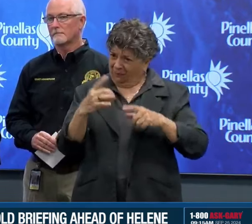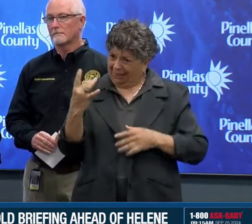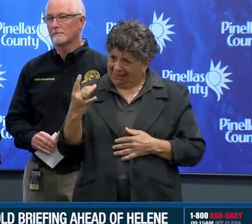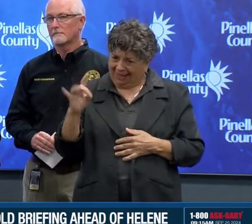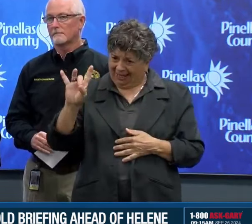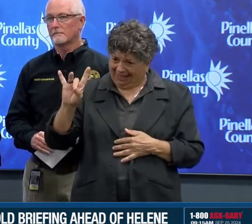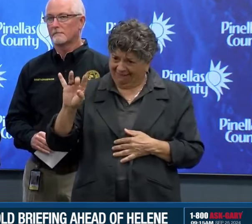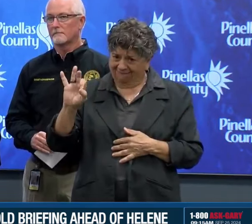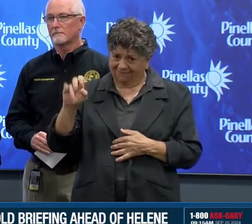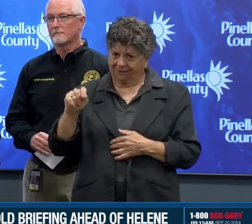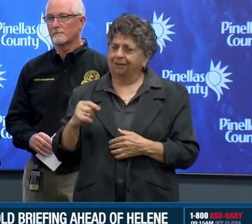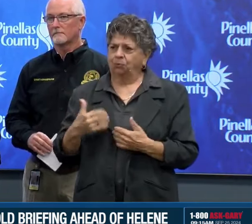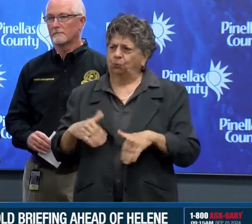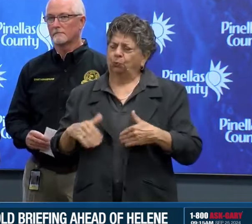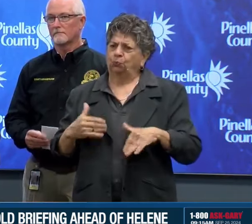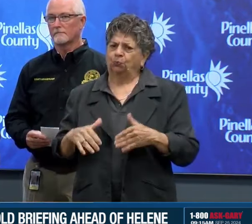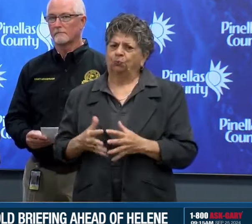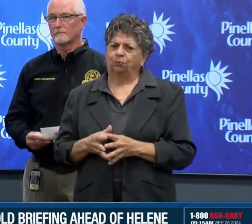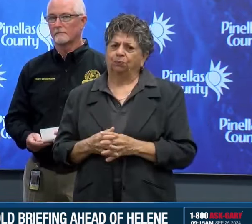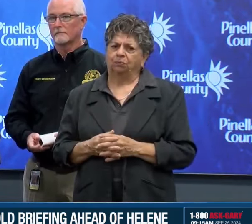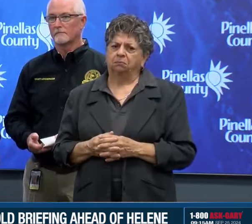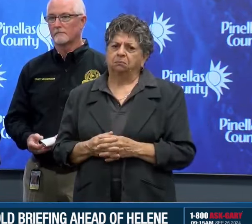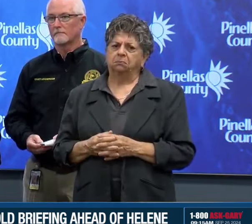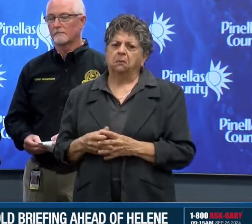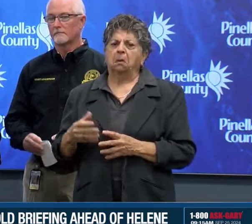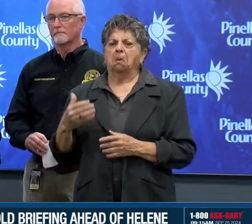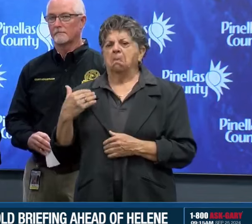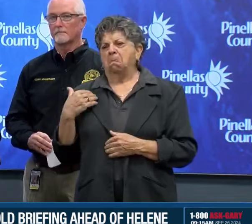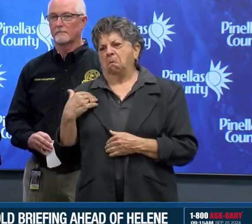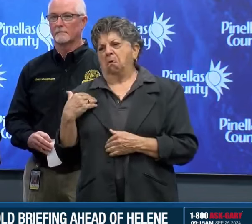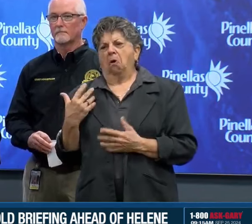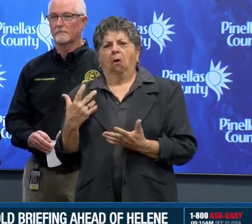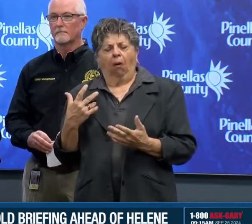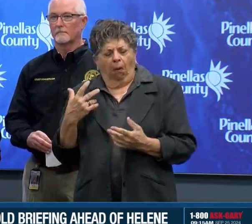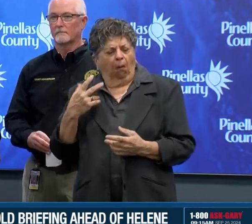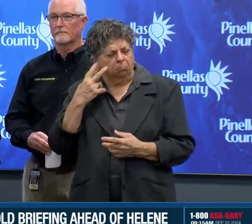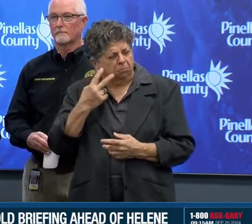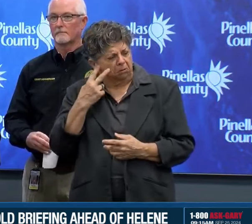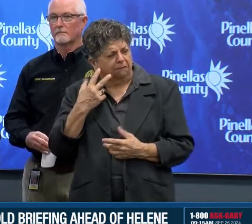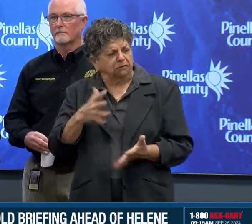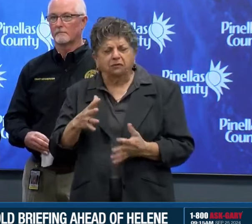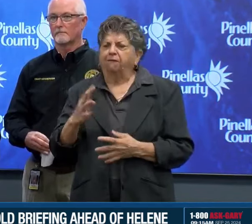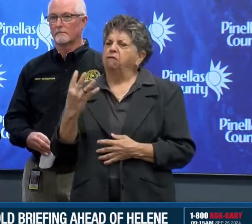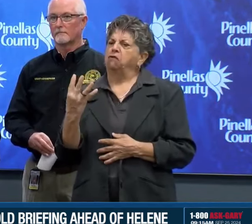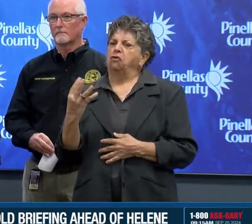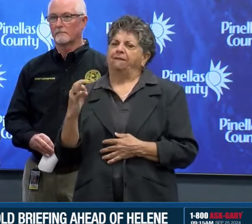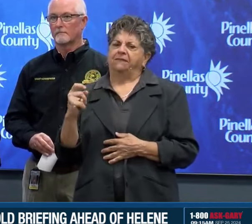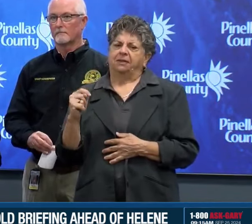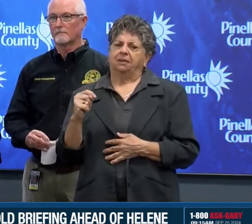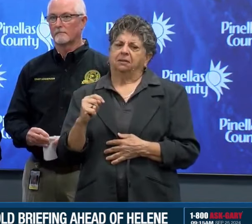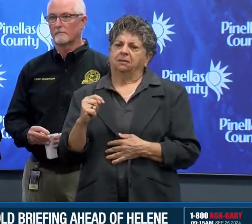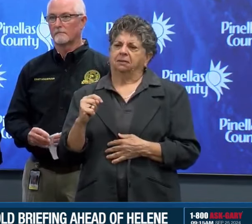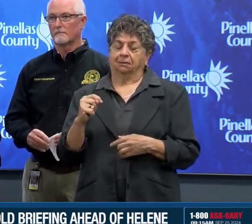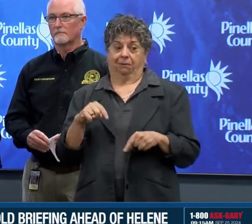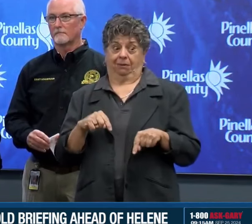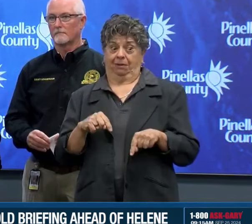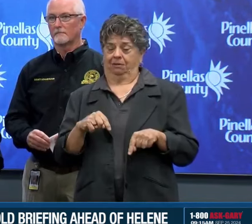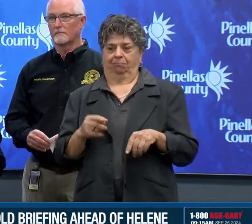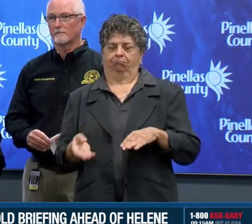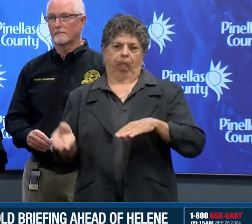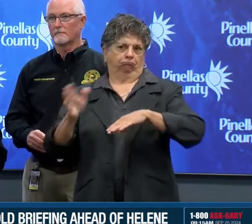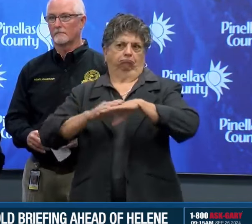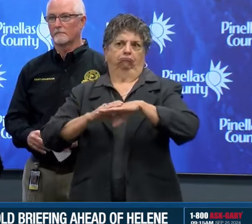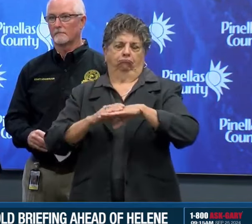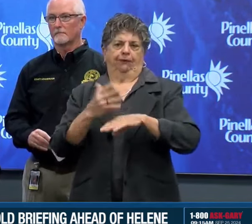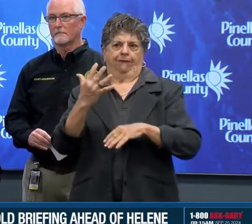said, with Adalia, about four feet. So we're talking a significant difference. And I get it, right?